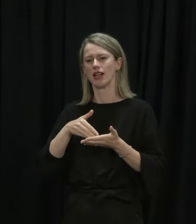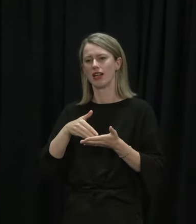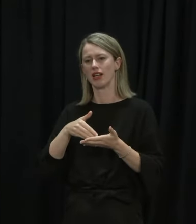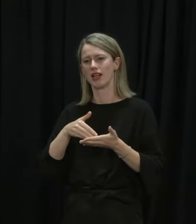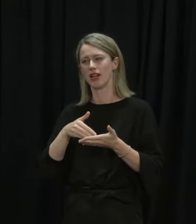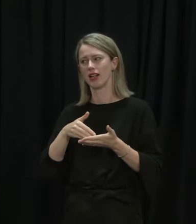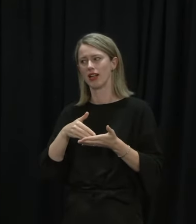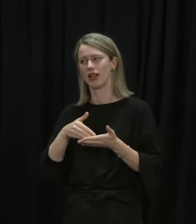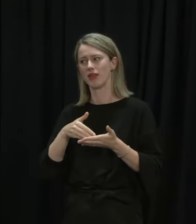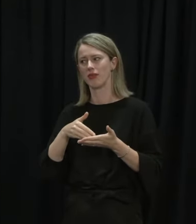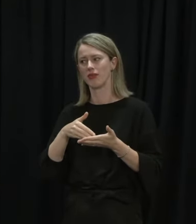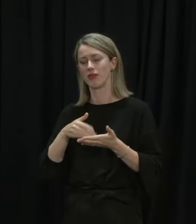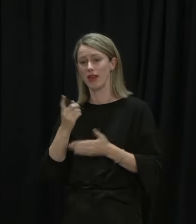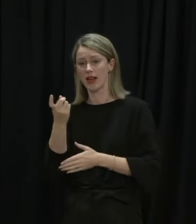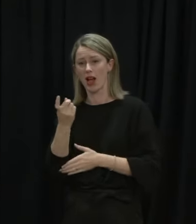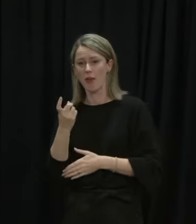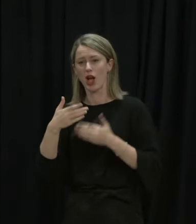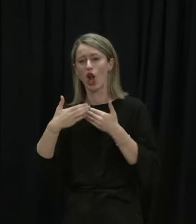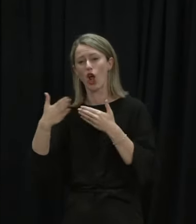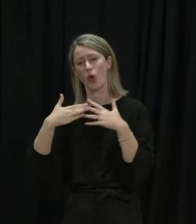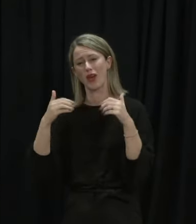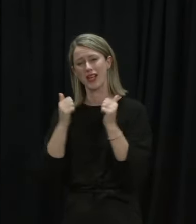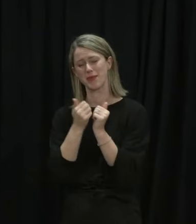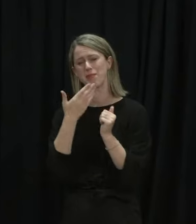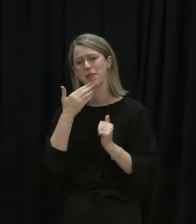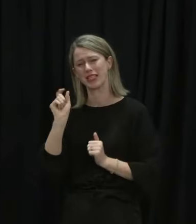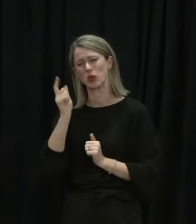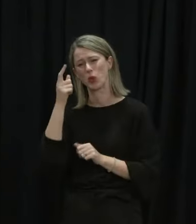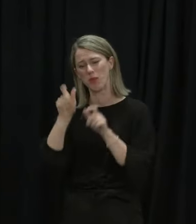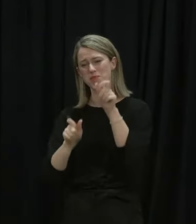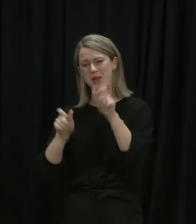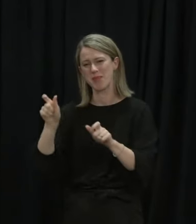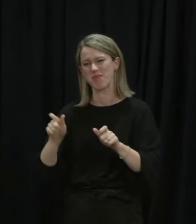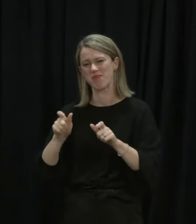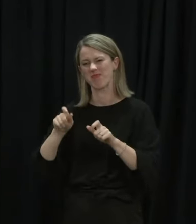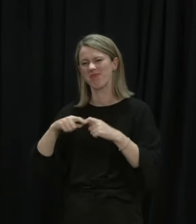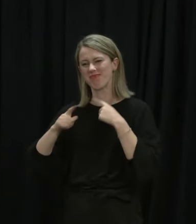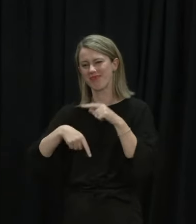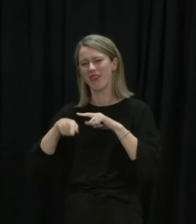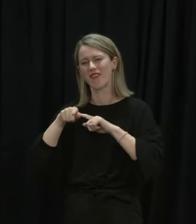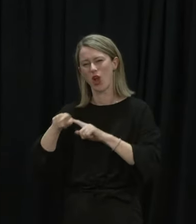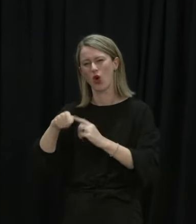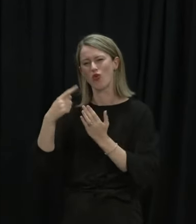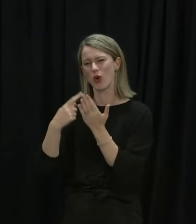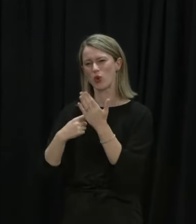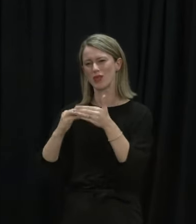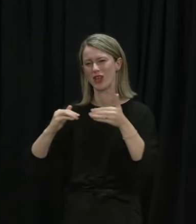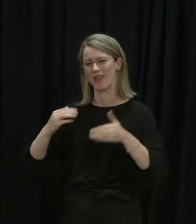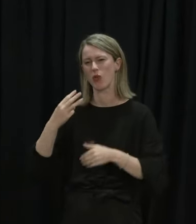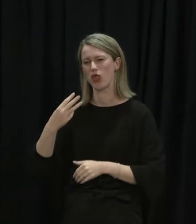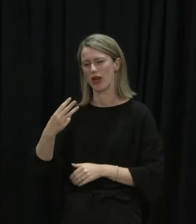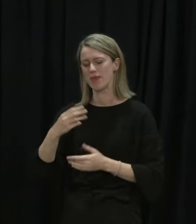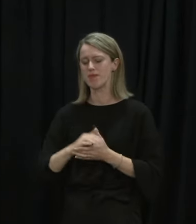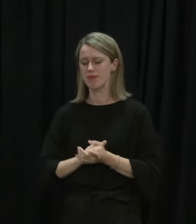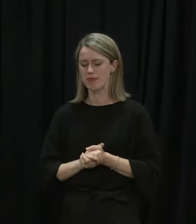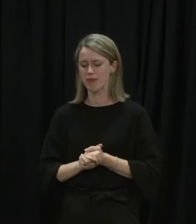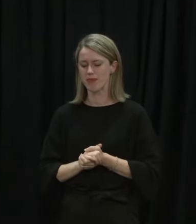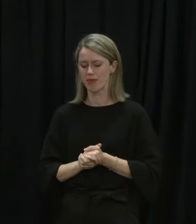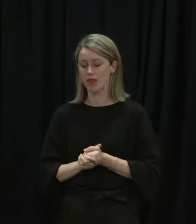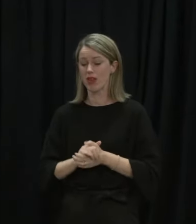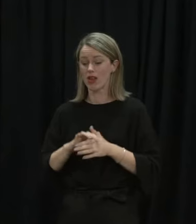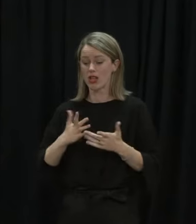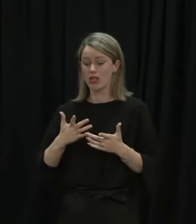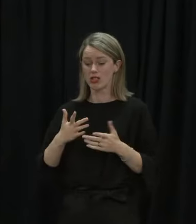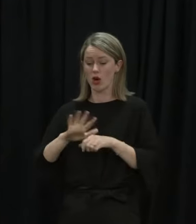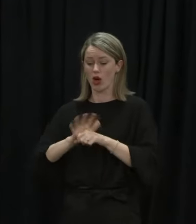we head towards the long weekend, ask Aucklanders to continue to stick to those Alert Level 3 rules. While keeping a lid on